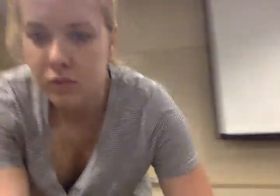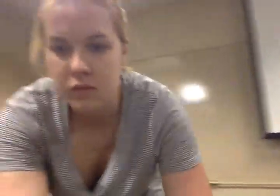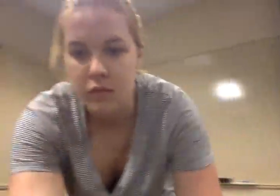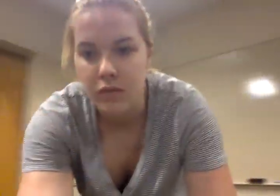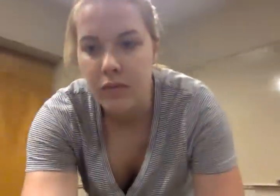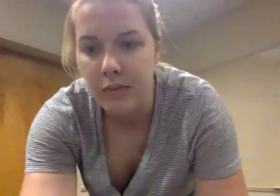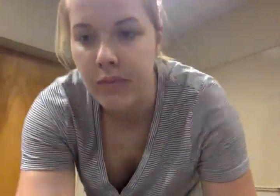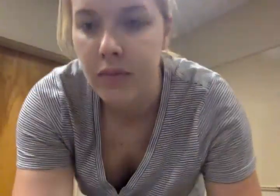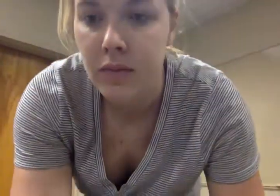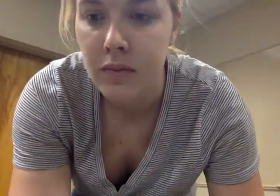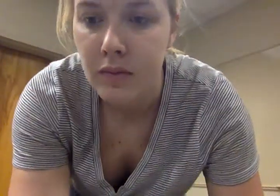From the Thank you.